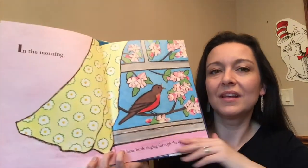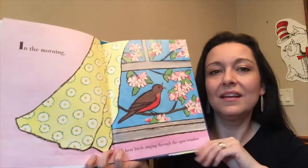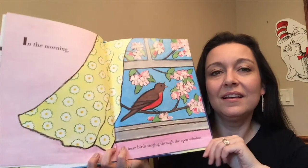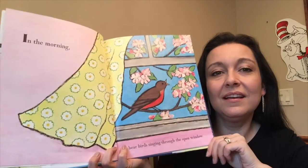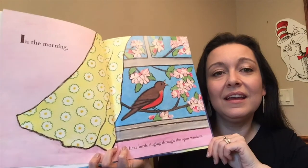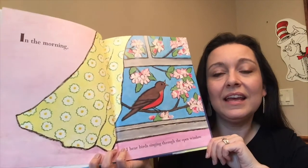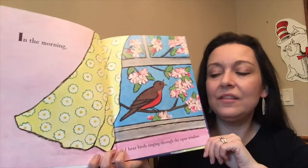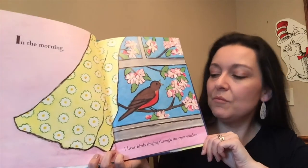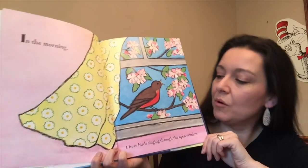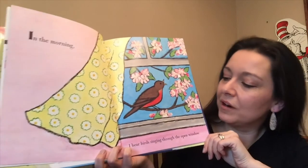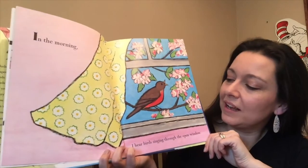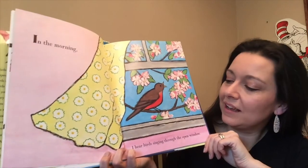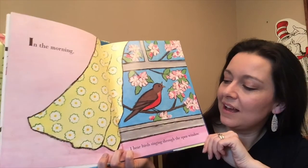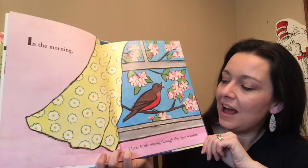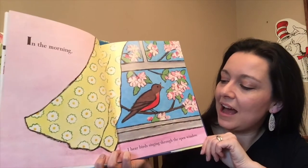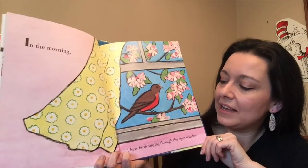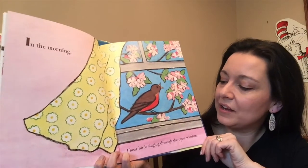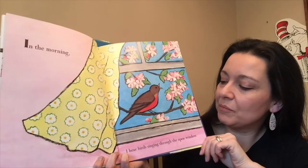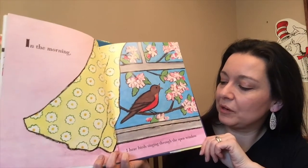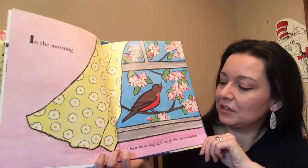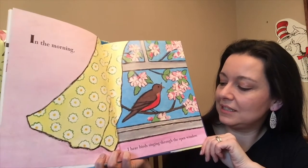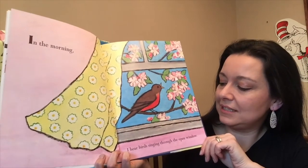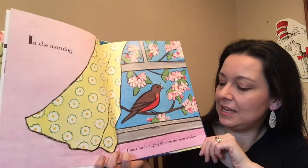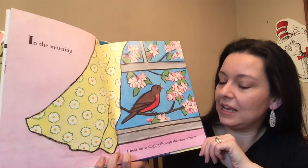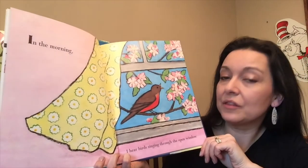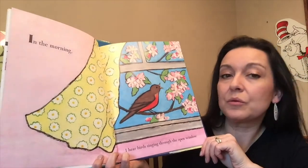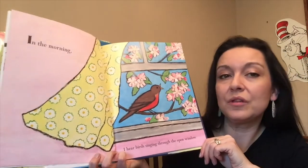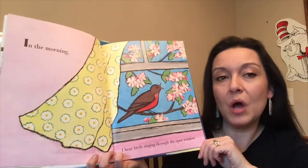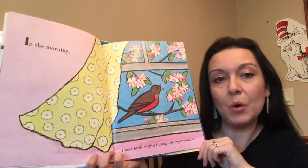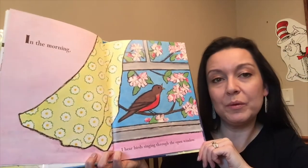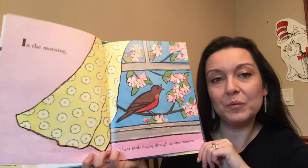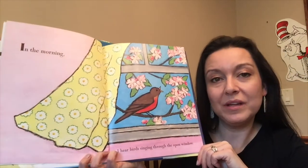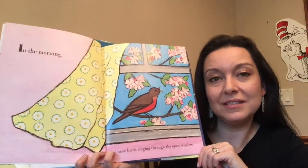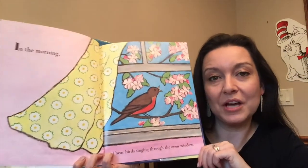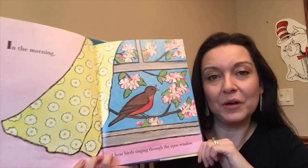in the morning i hear birds singing through the open window